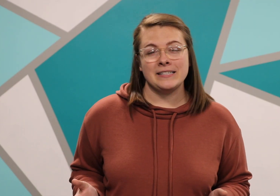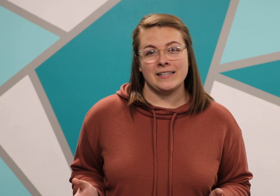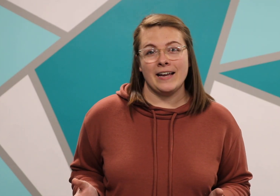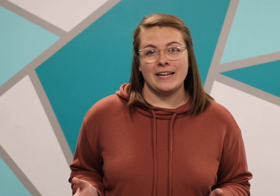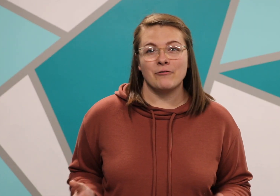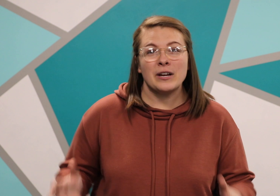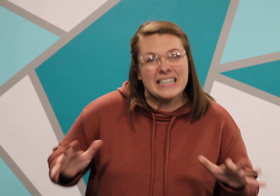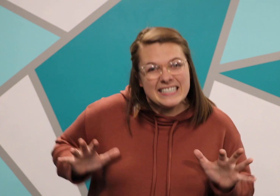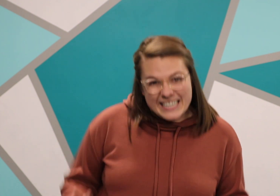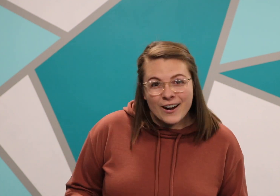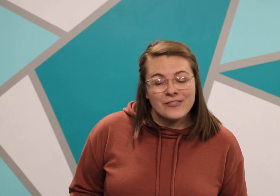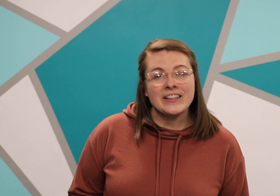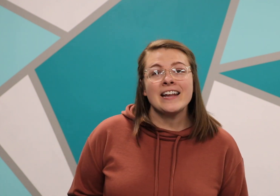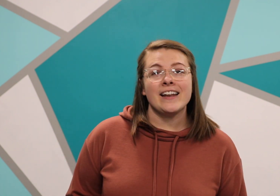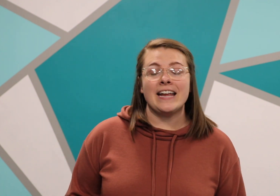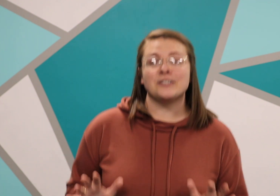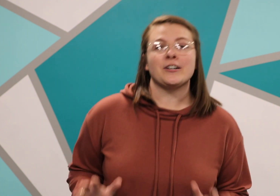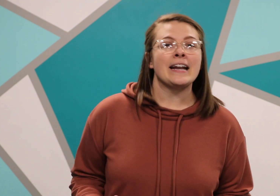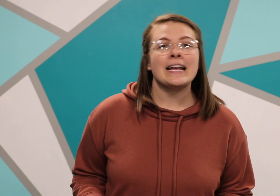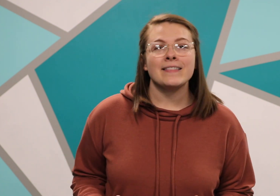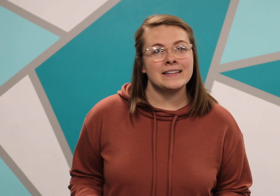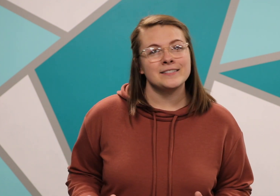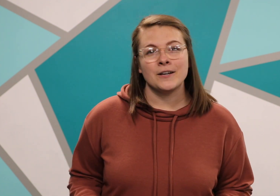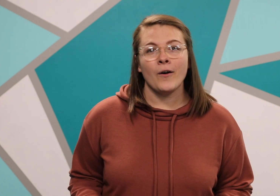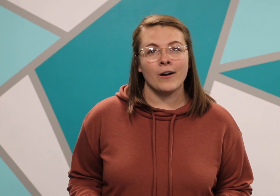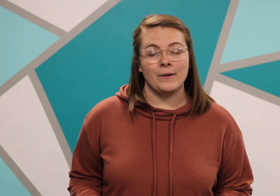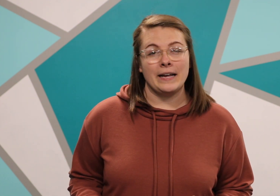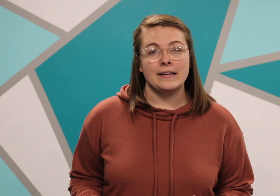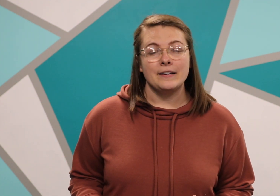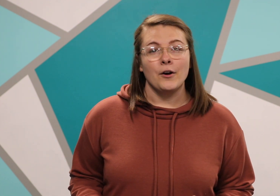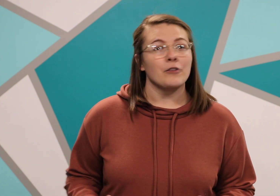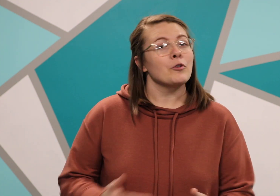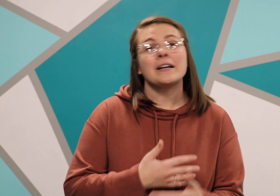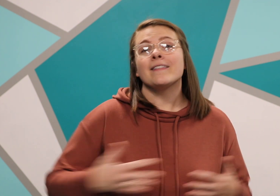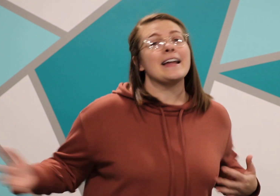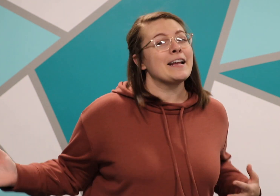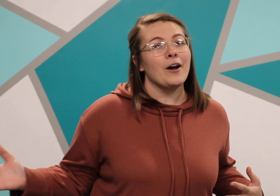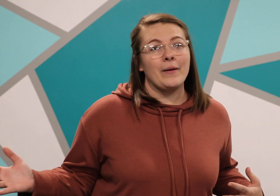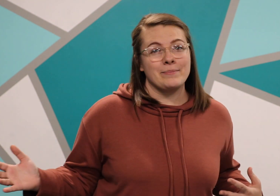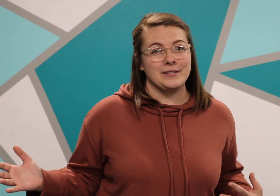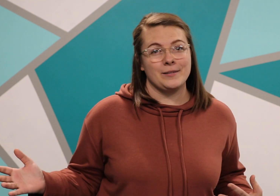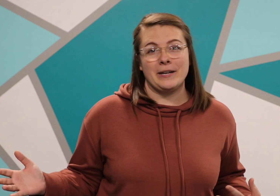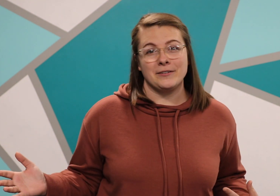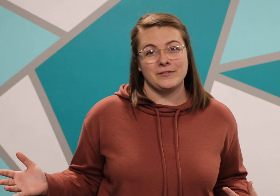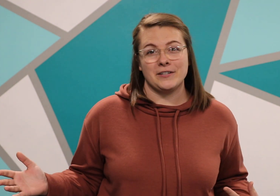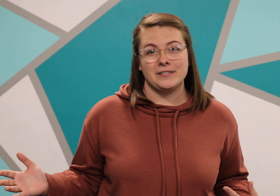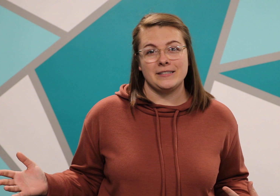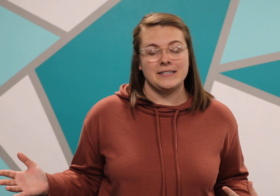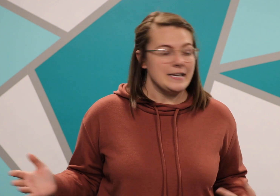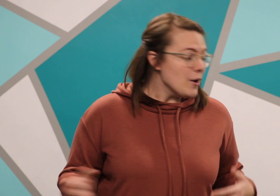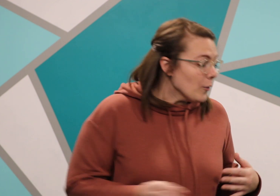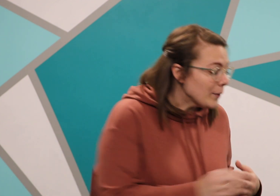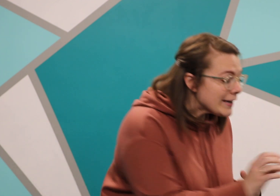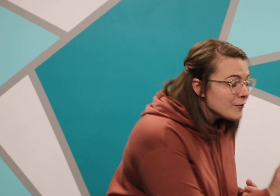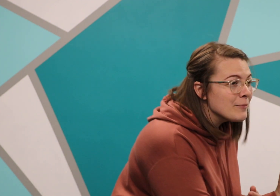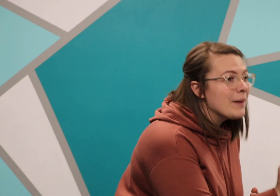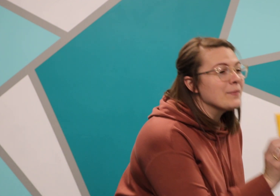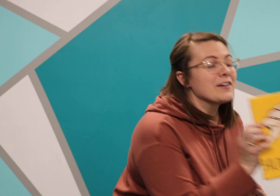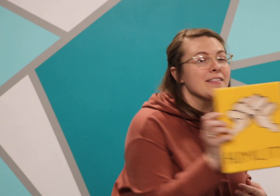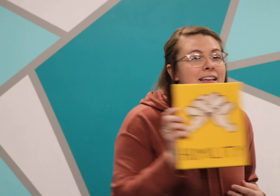decide if we're going to dig our feet in and try to get things to go our way, or if we're going to let it go and put someone else first. We can remember that